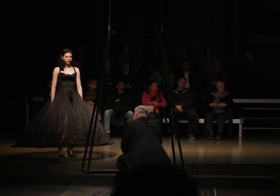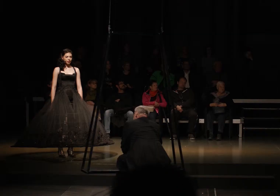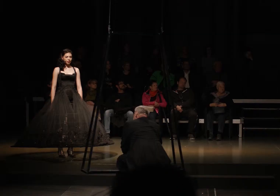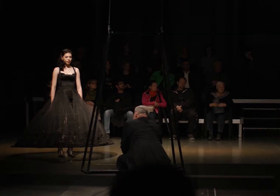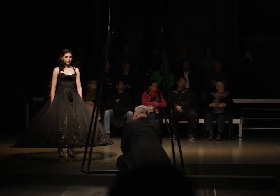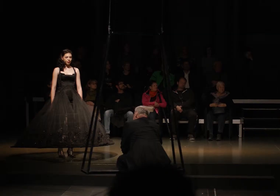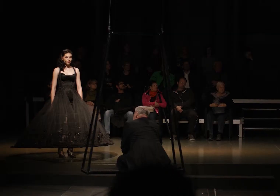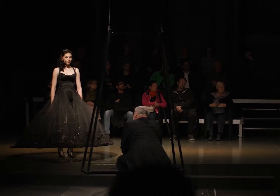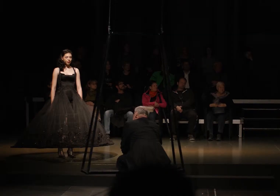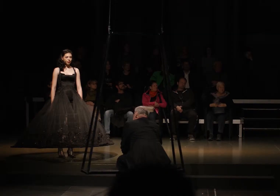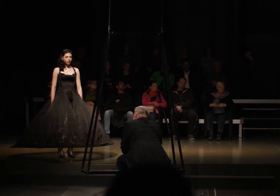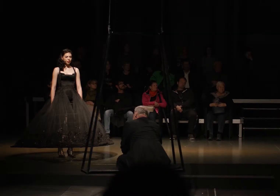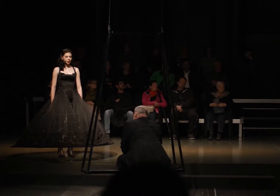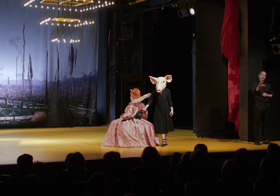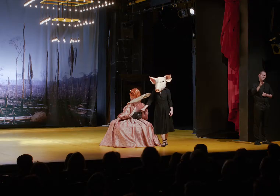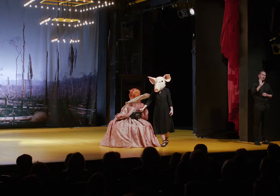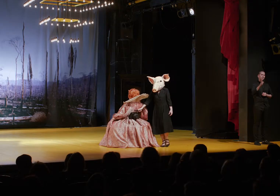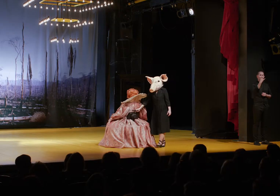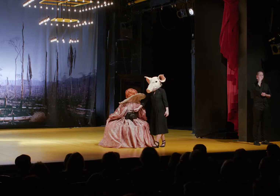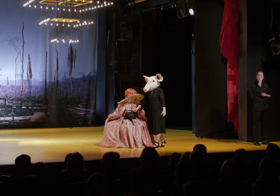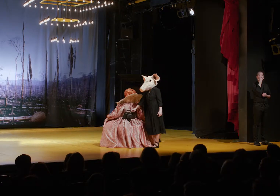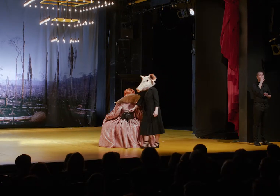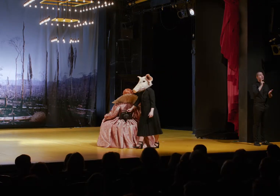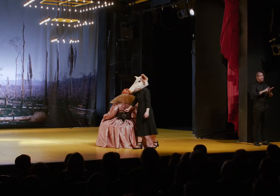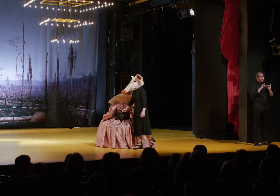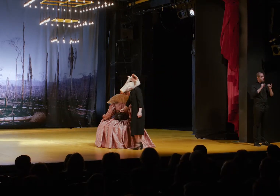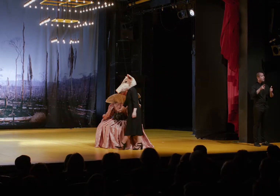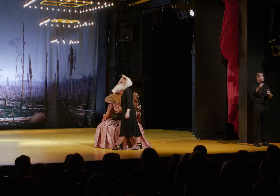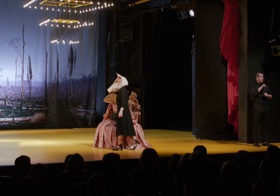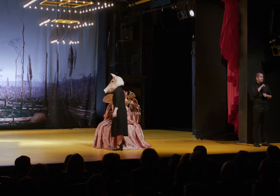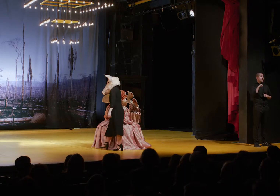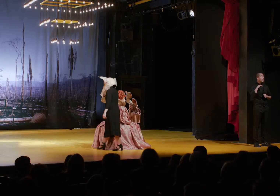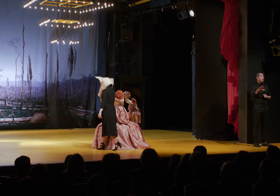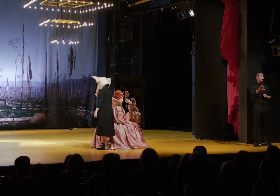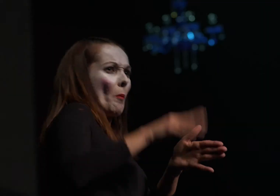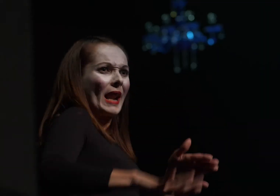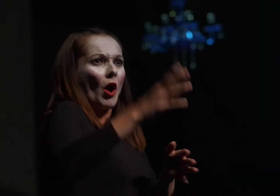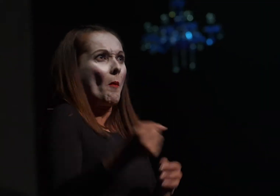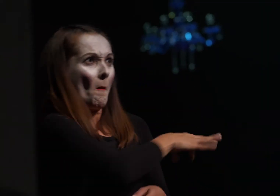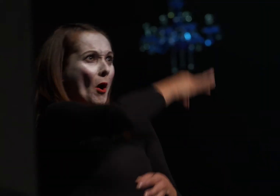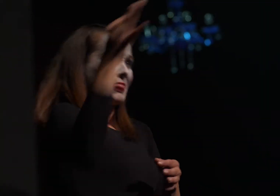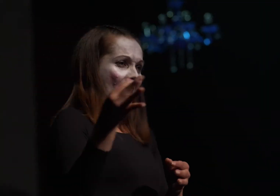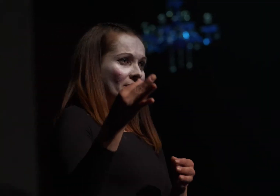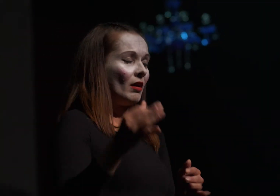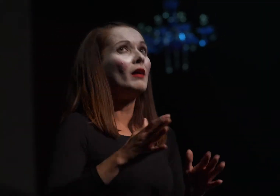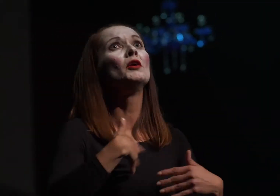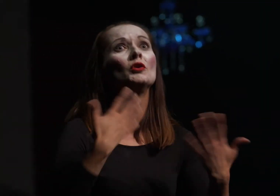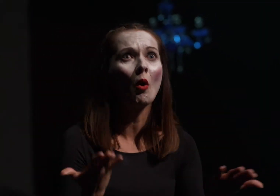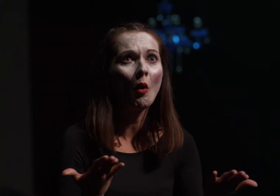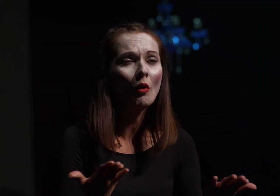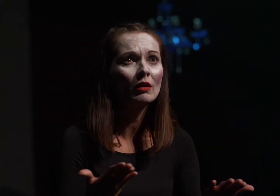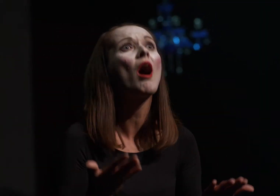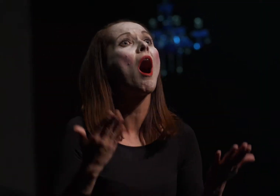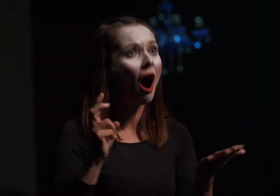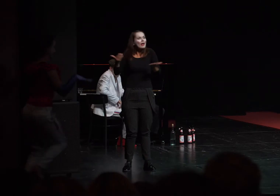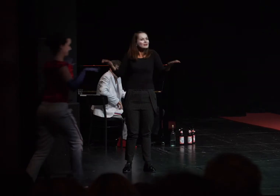theatre plays in Slovenia before available only to the hearing audience. Theatre interpreters receive a specific